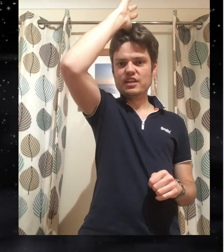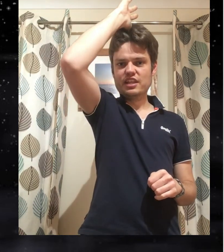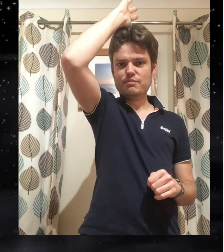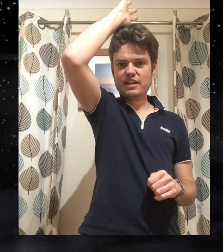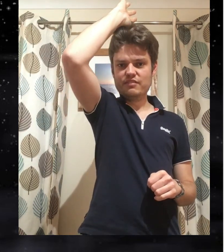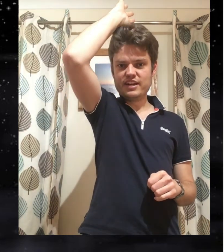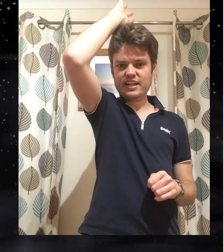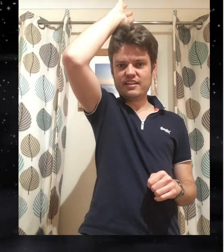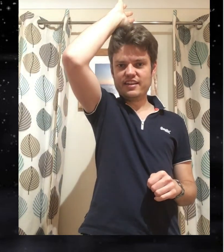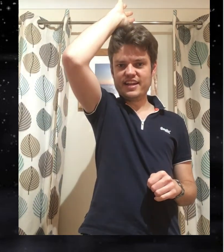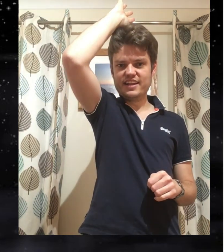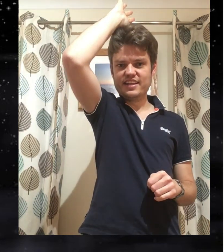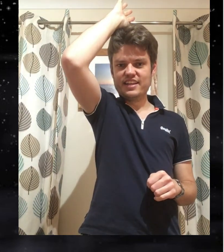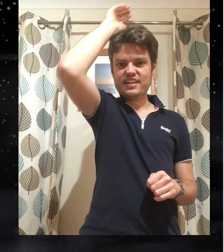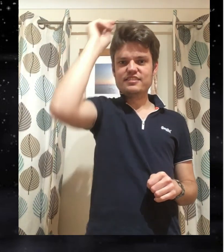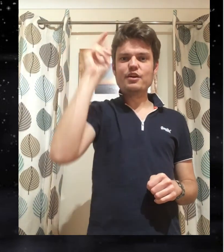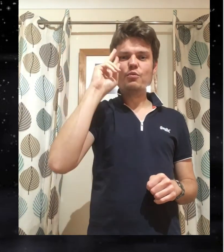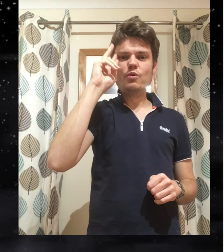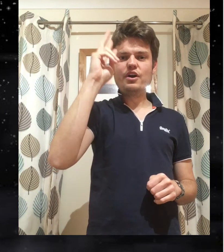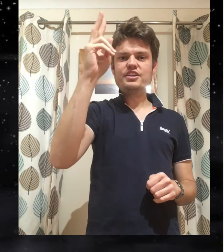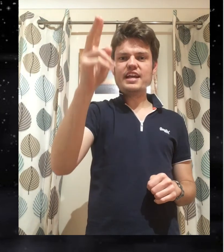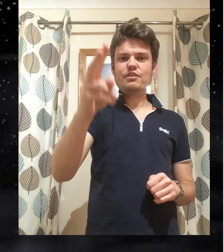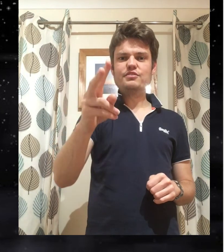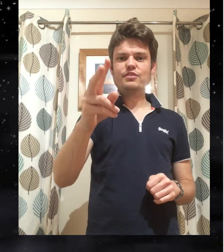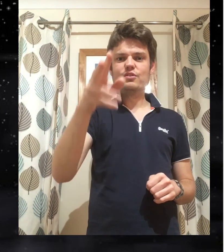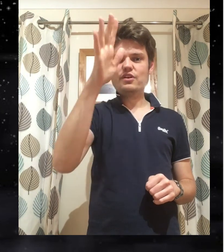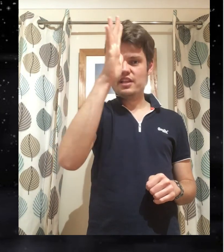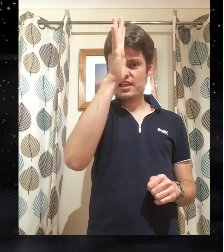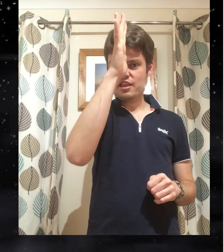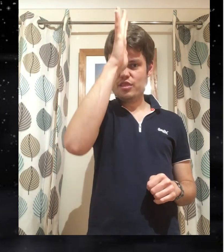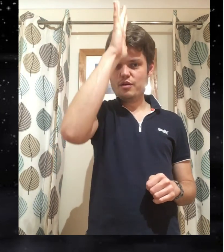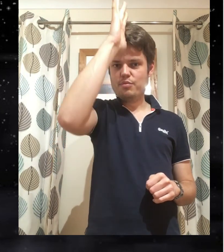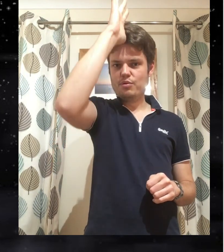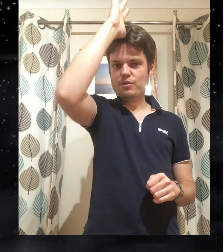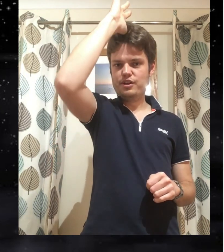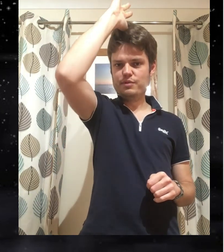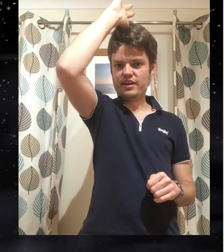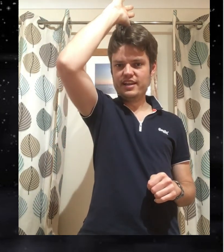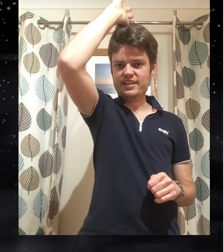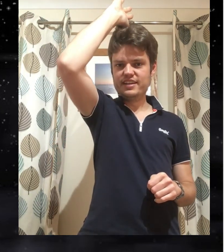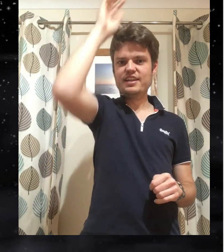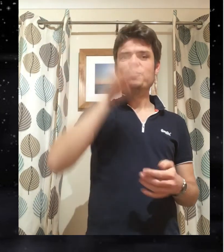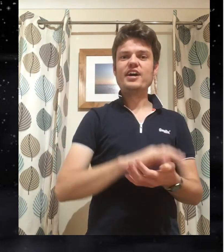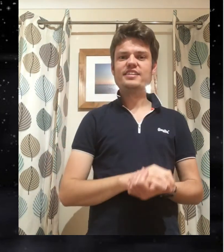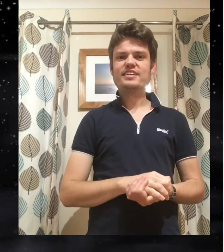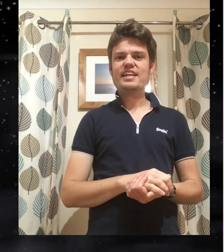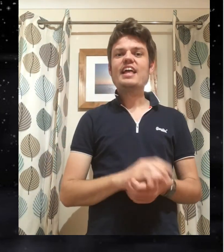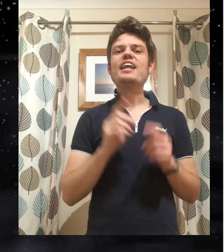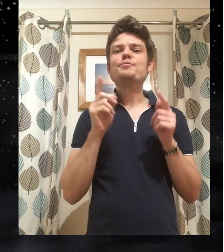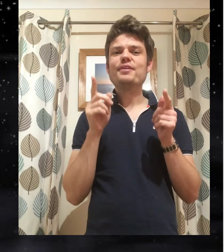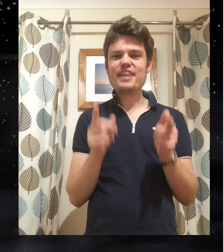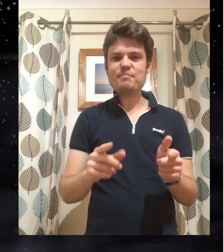the middle of your head right now so watch out for the porcupine right